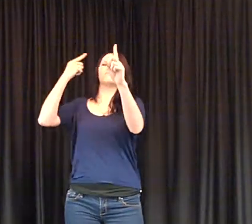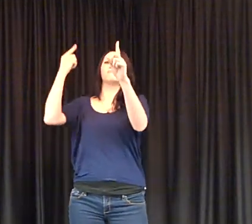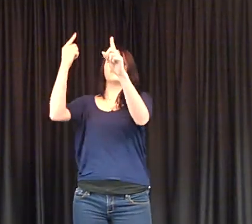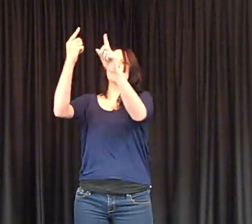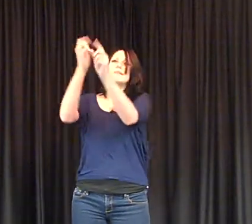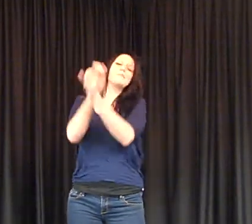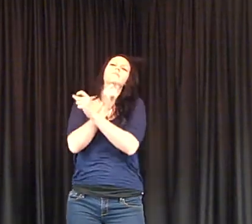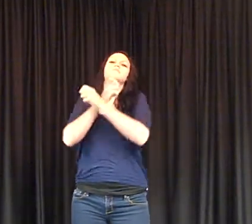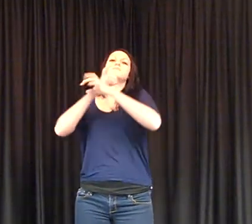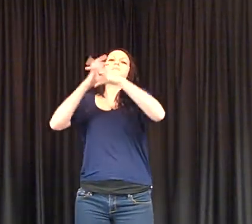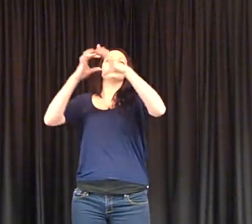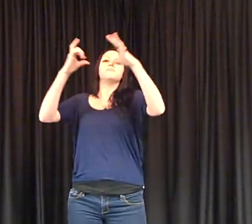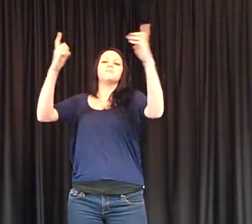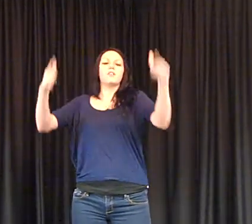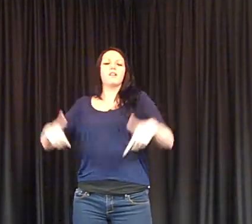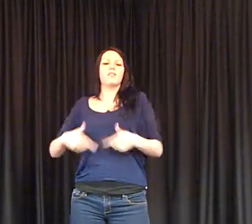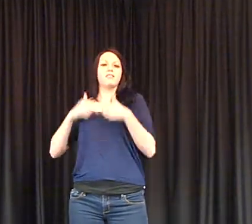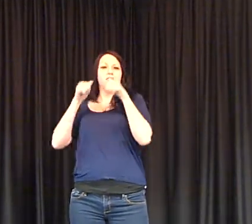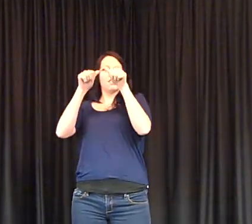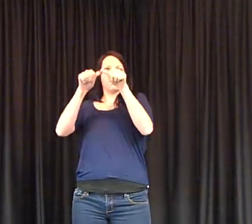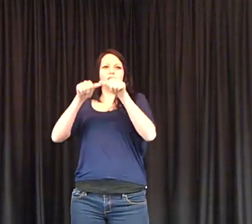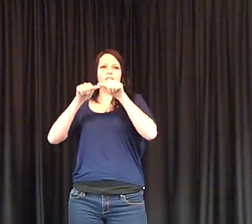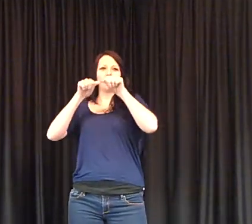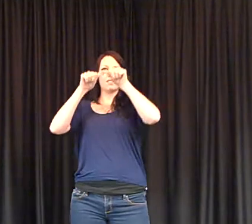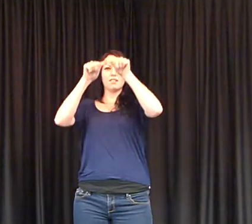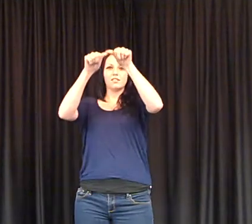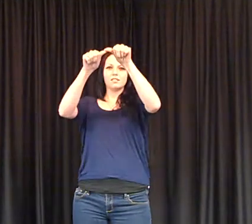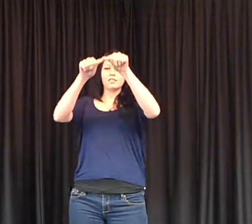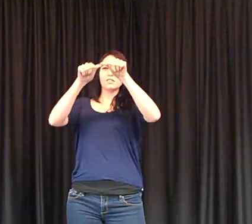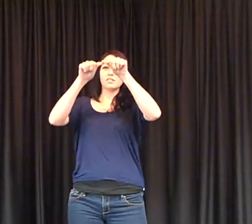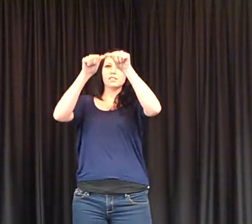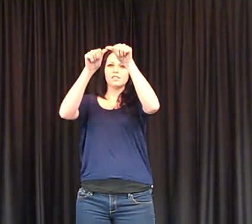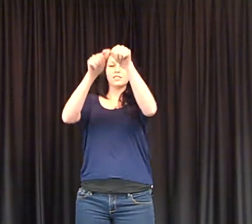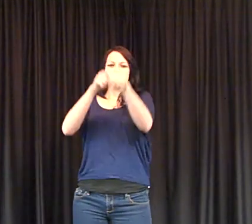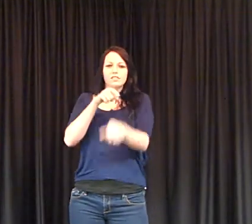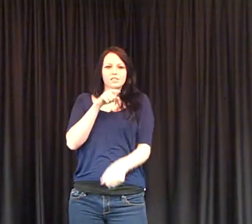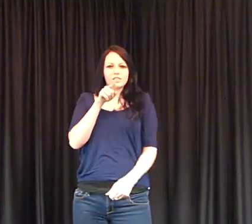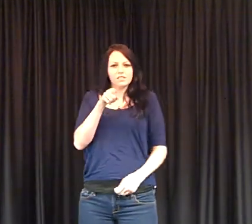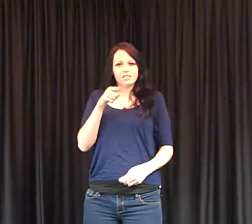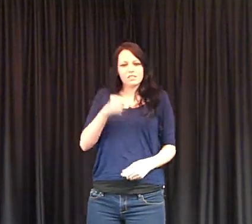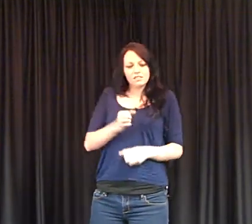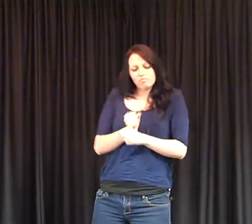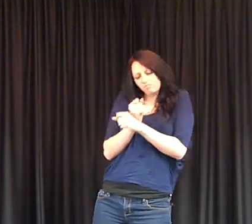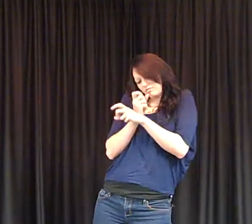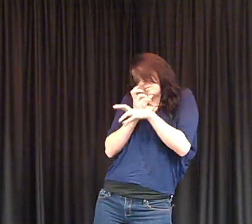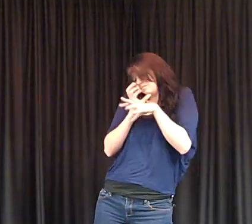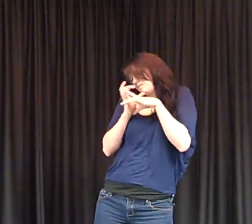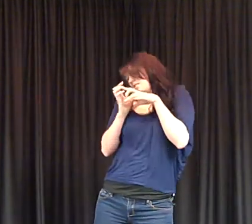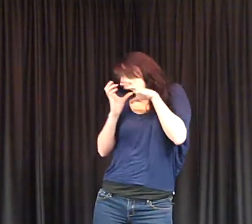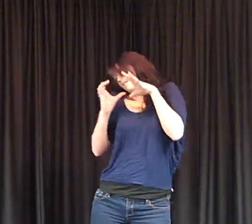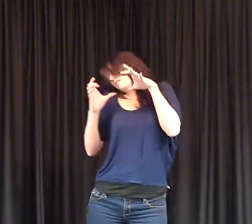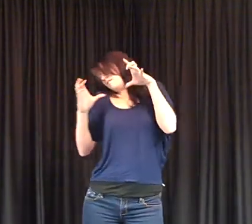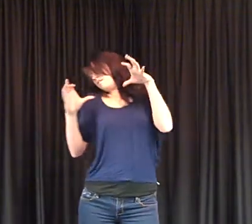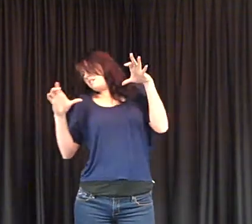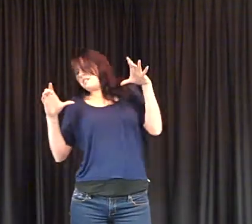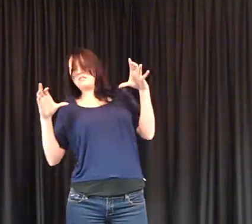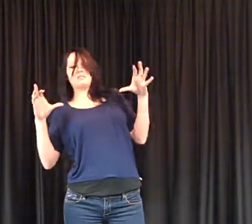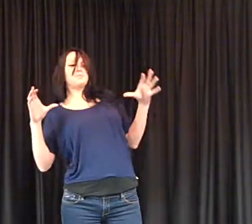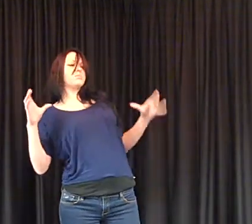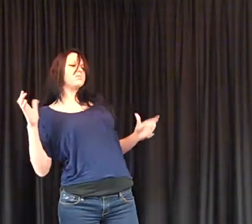ground and I don't go to sleep, I dream. You got your head in the clouds